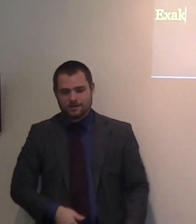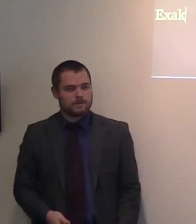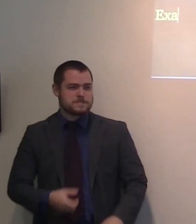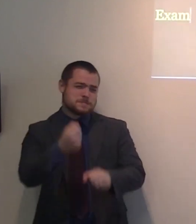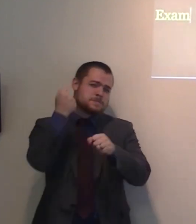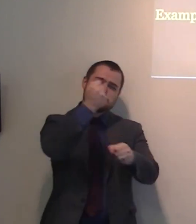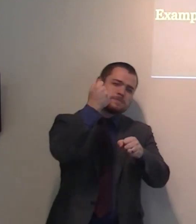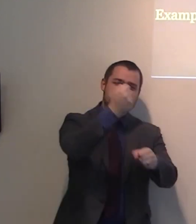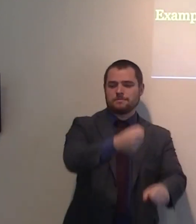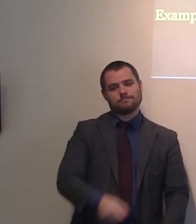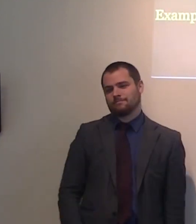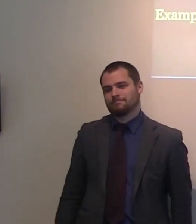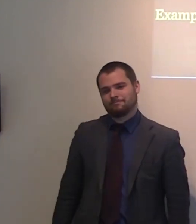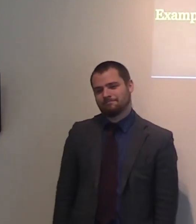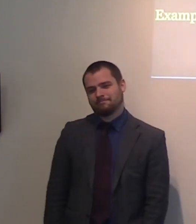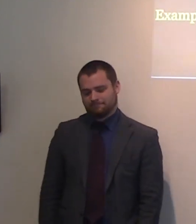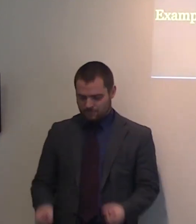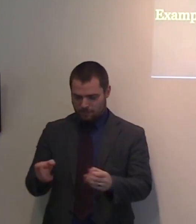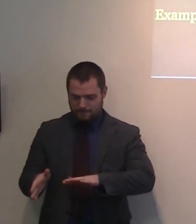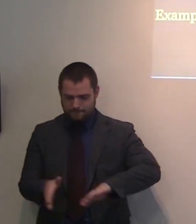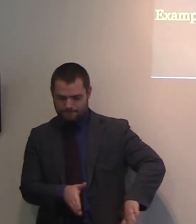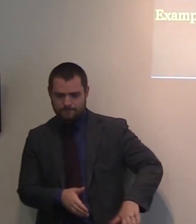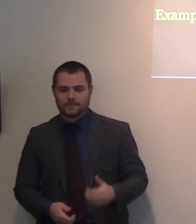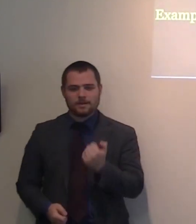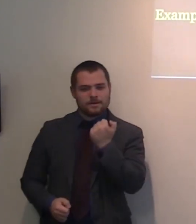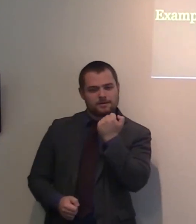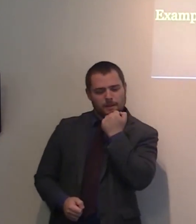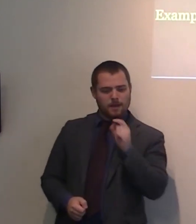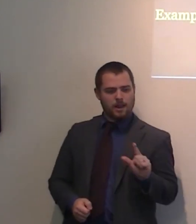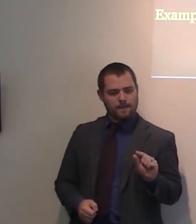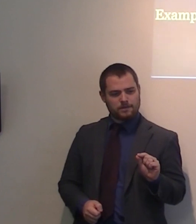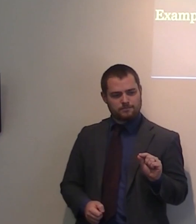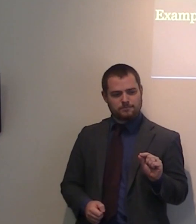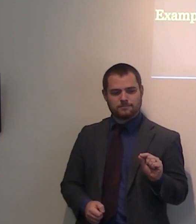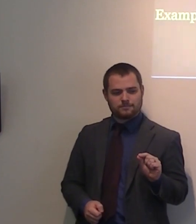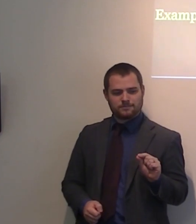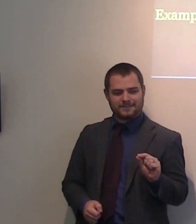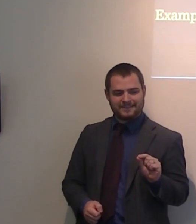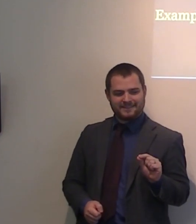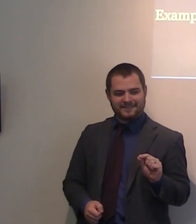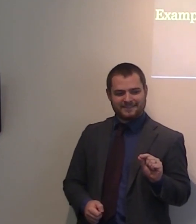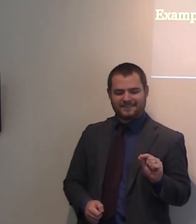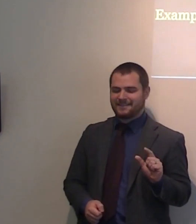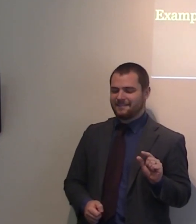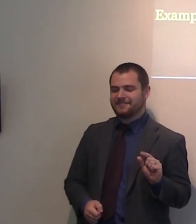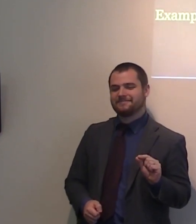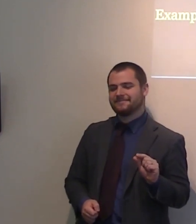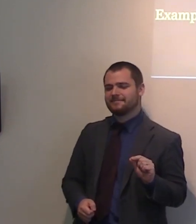and chloride. And there is a particularity on those two things. Sodium and chloride. They